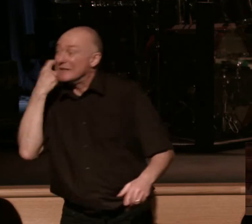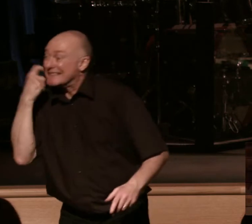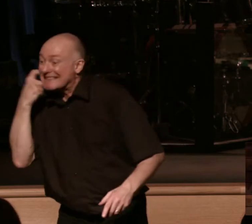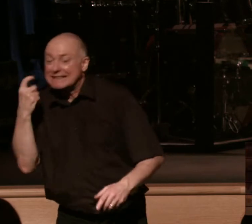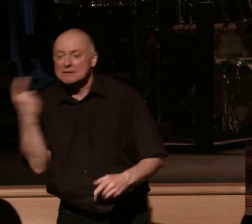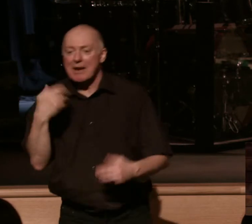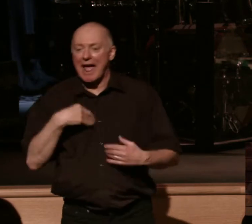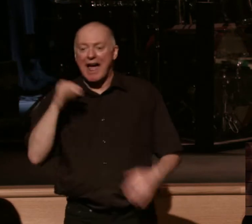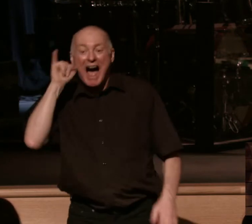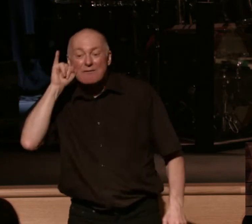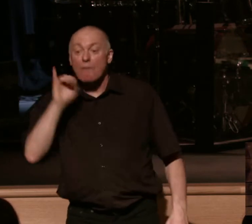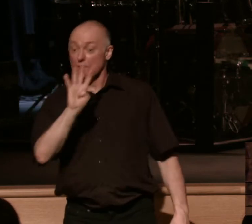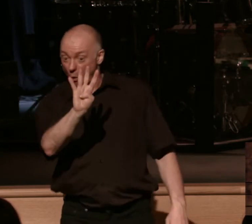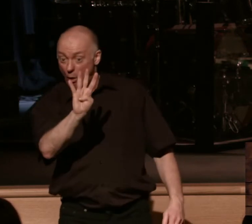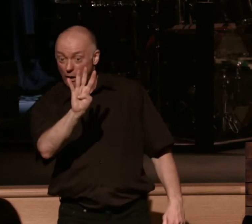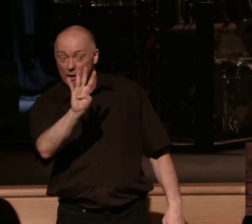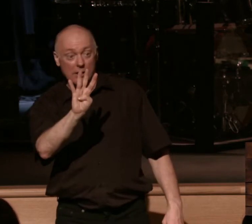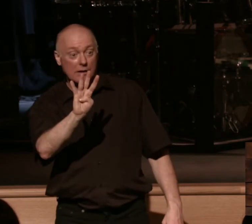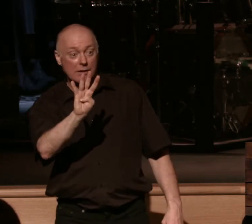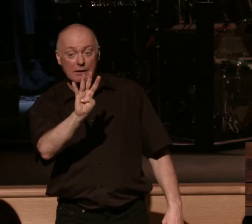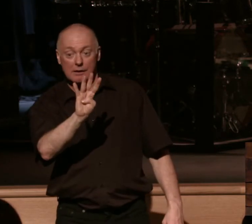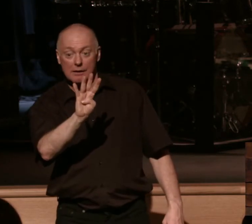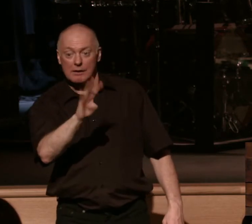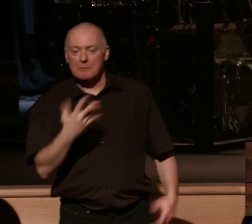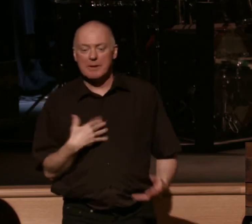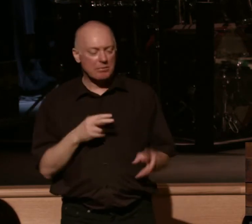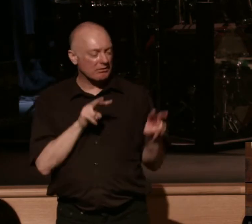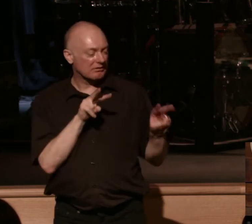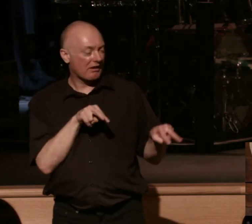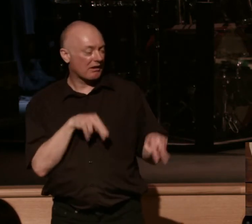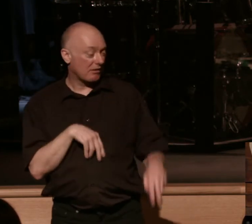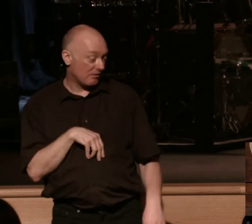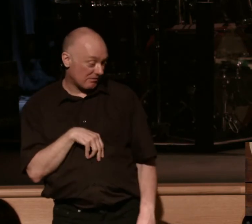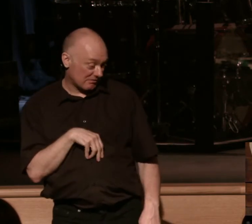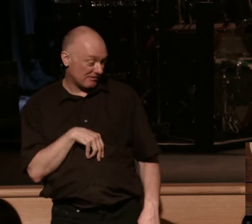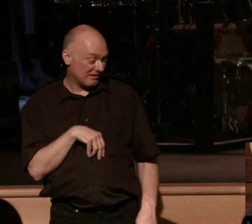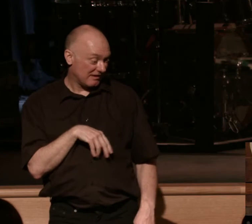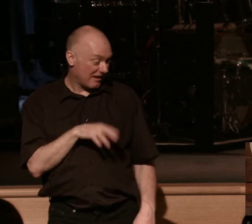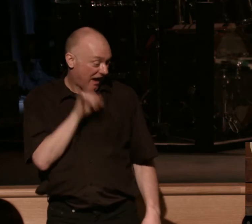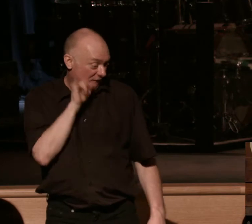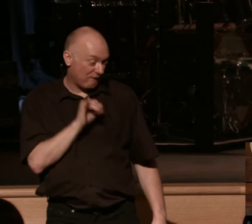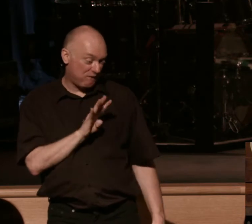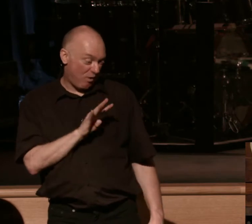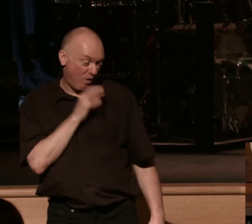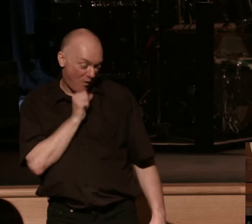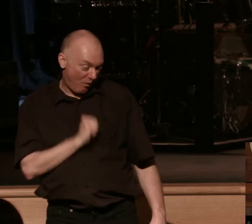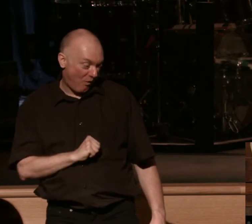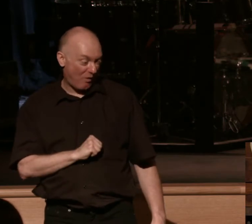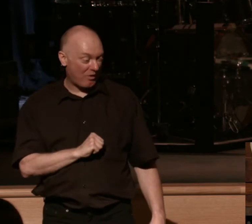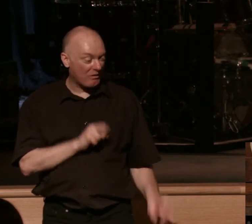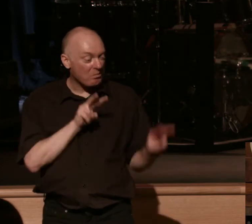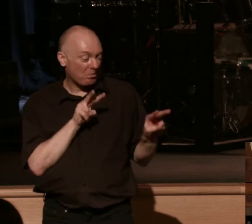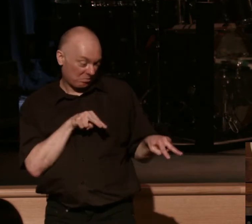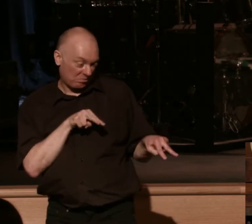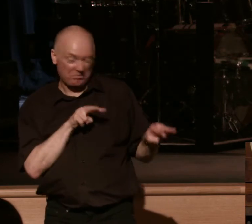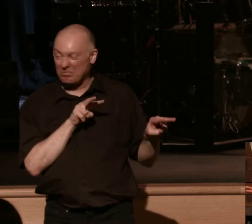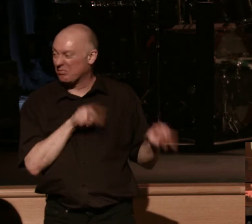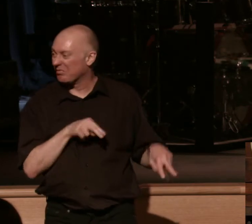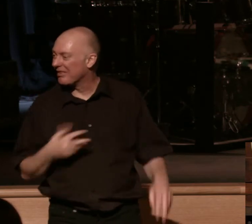someone had an iPhone 4, and they were looked down on like they were a second-class citizen. You know what mean? iPhone 4, iPhone 4. I don't have the latest one, but I